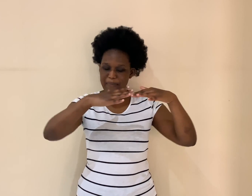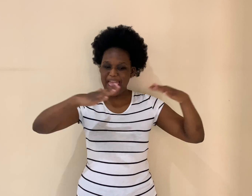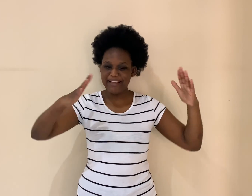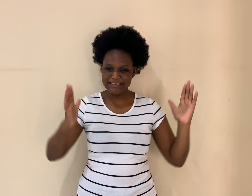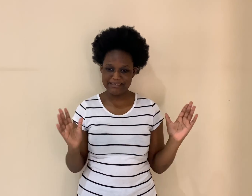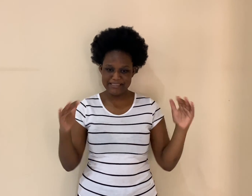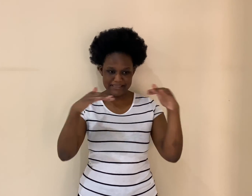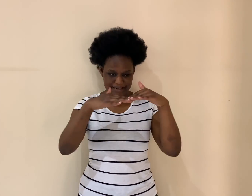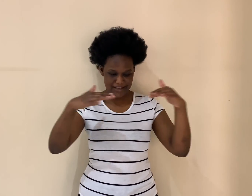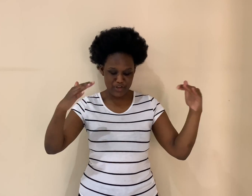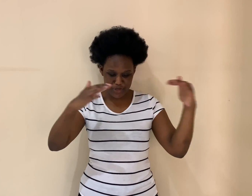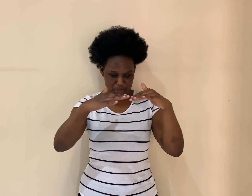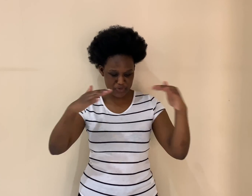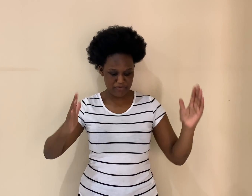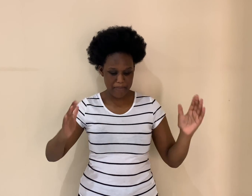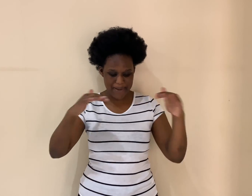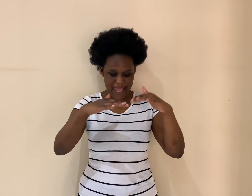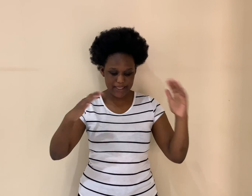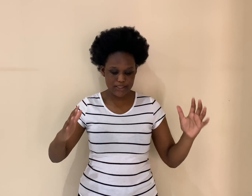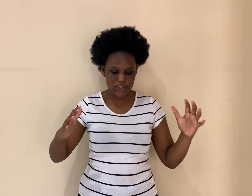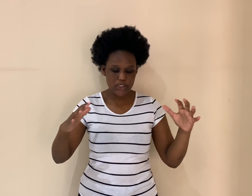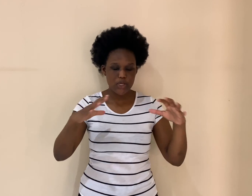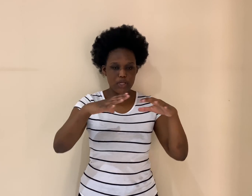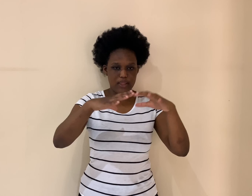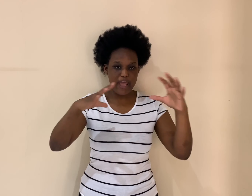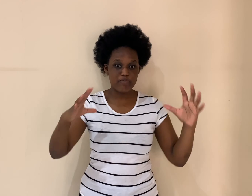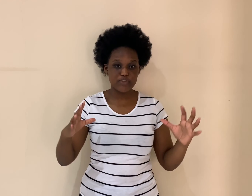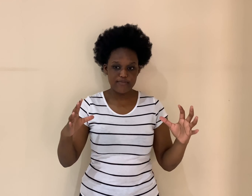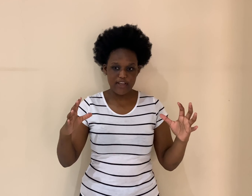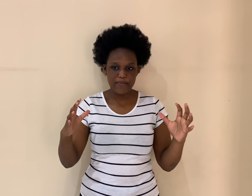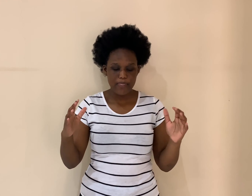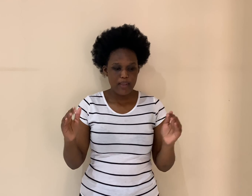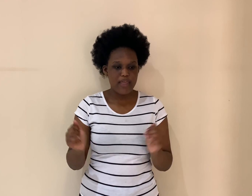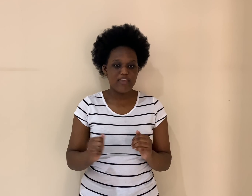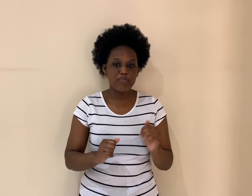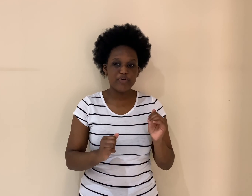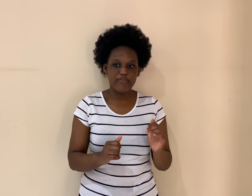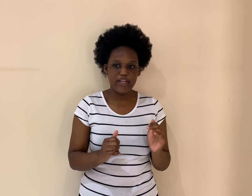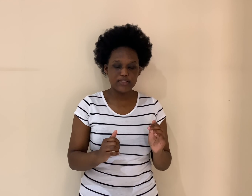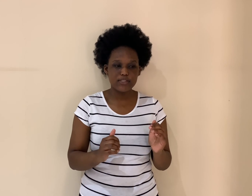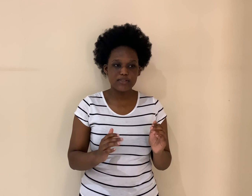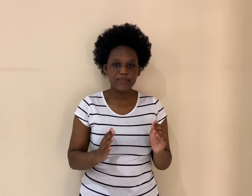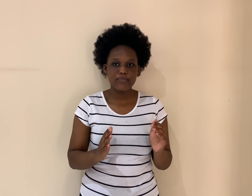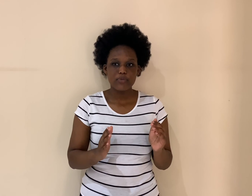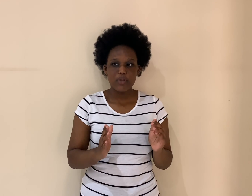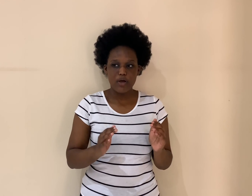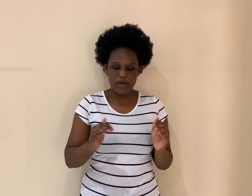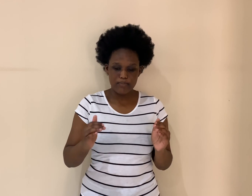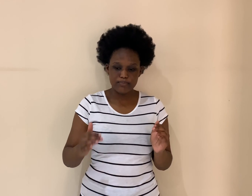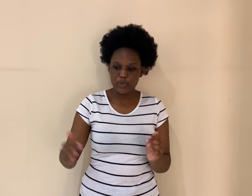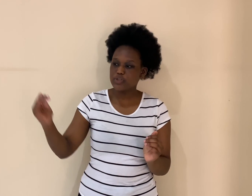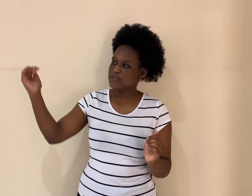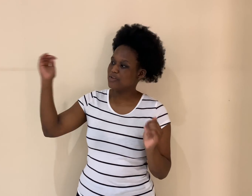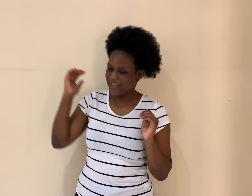blanket. Yeah, sort of a blanket, an atmosphere, and they prevent, um, because, okay,